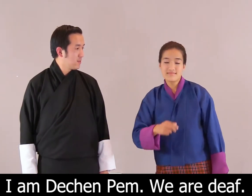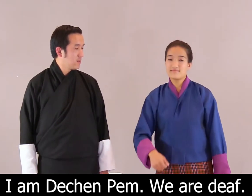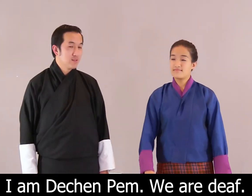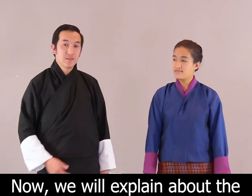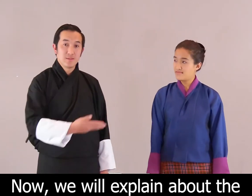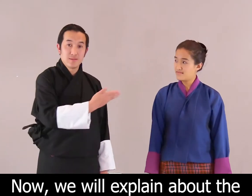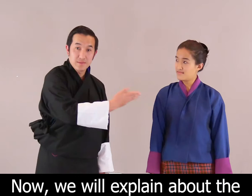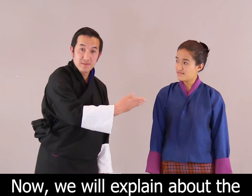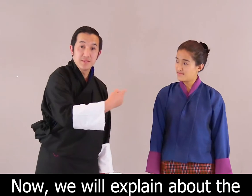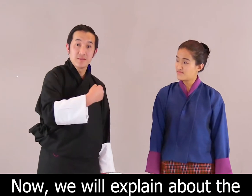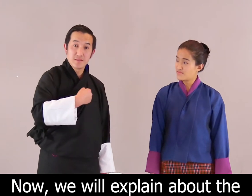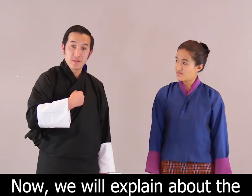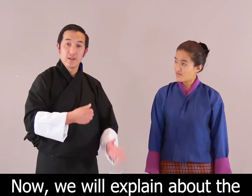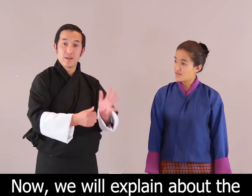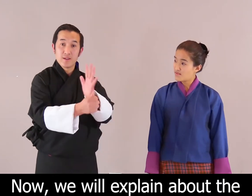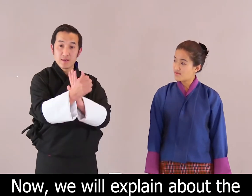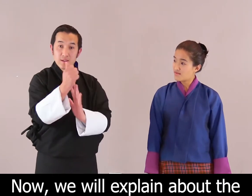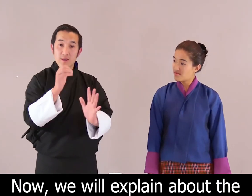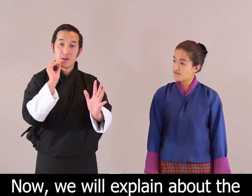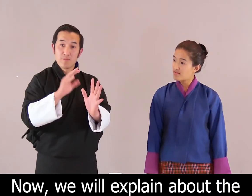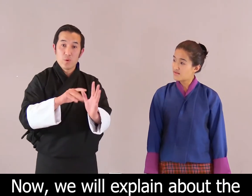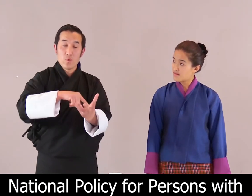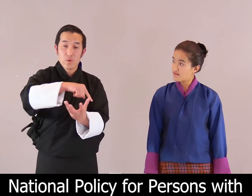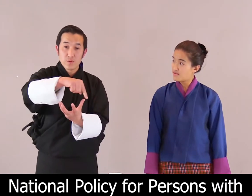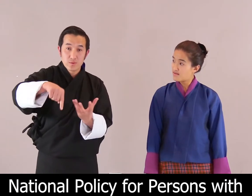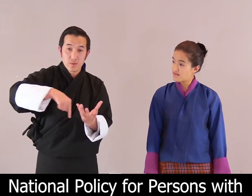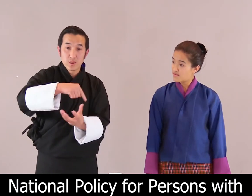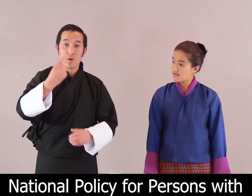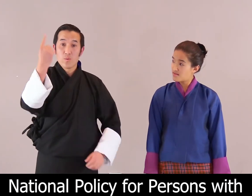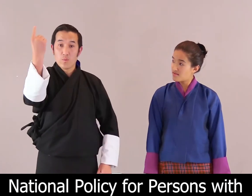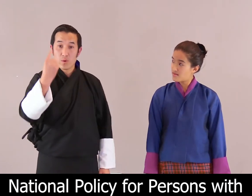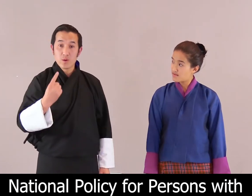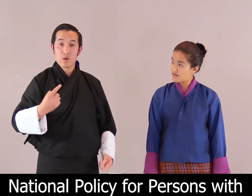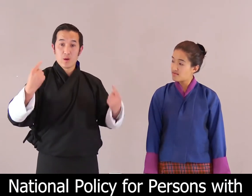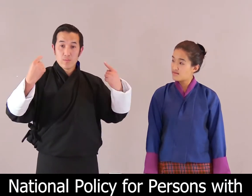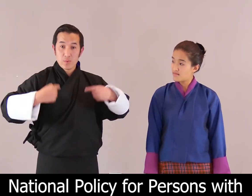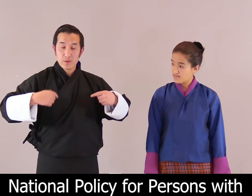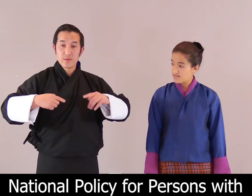Now we will explain about the National Policy for Persons with Disabilities.